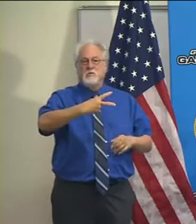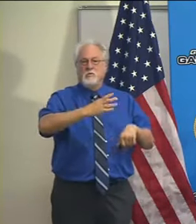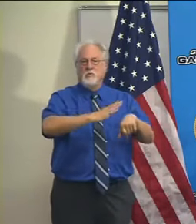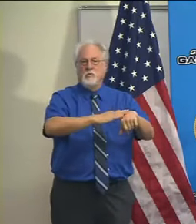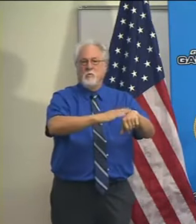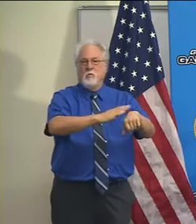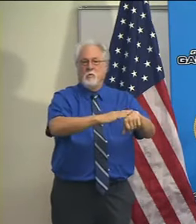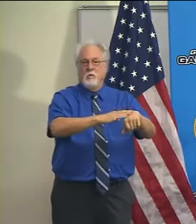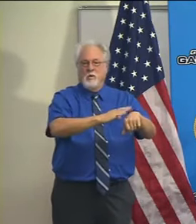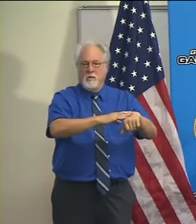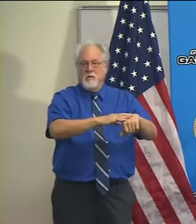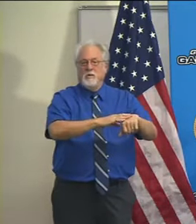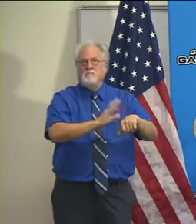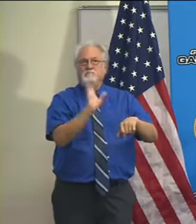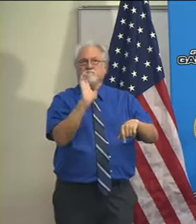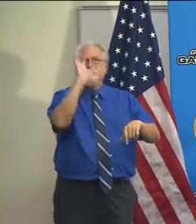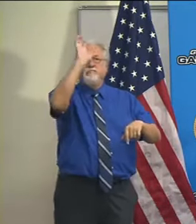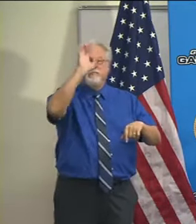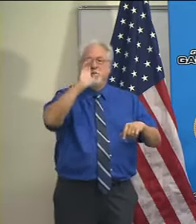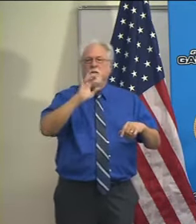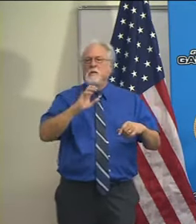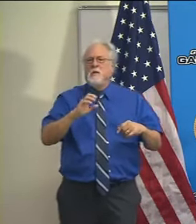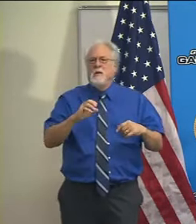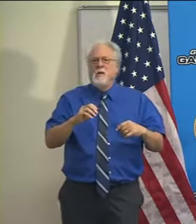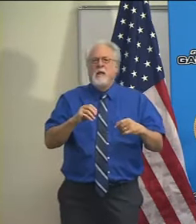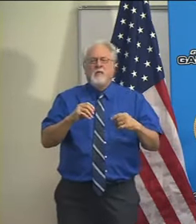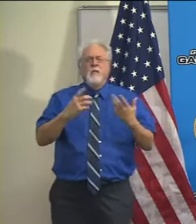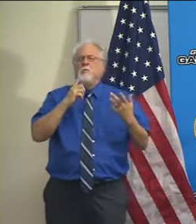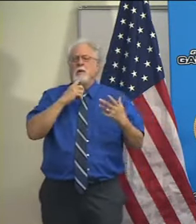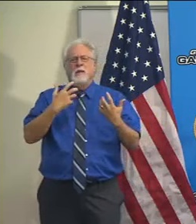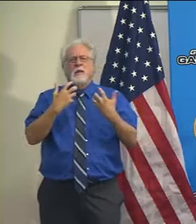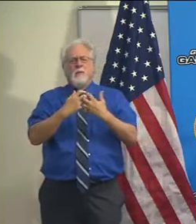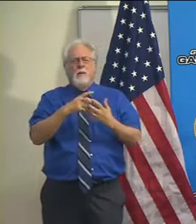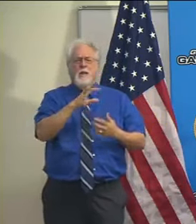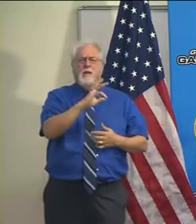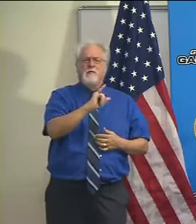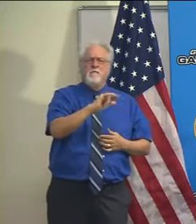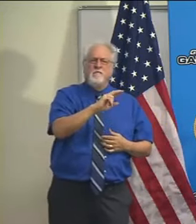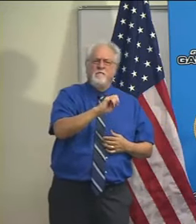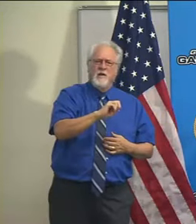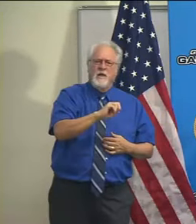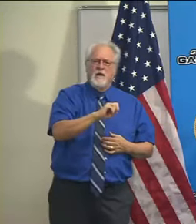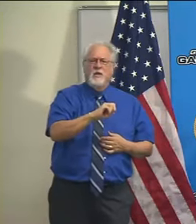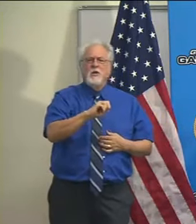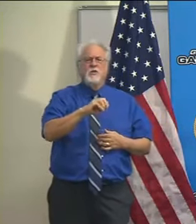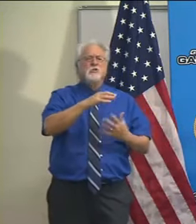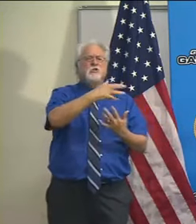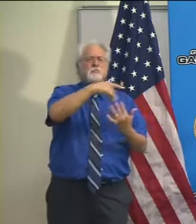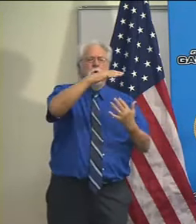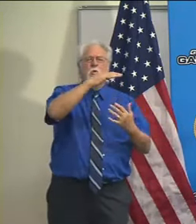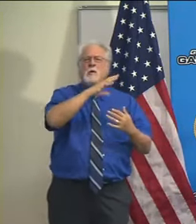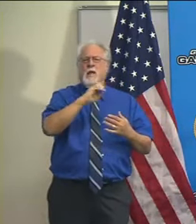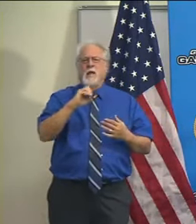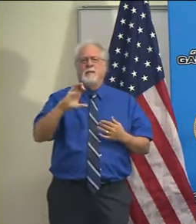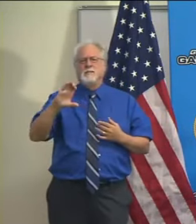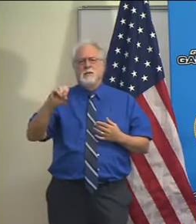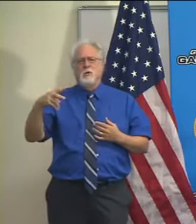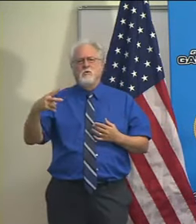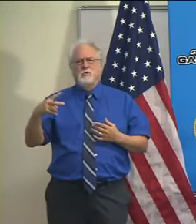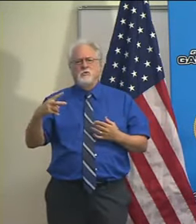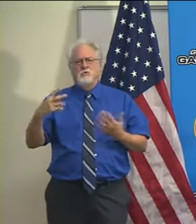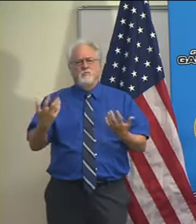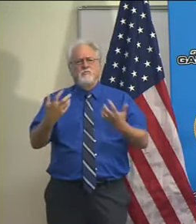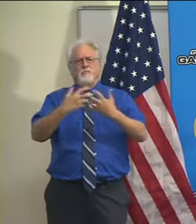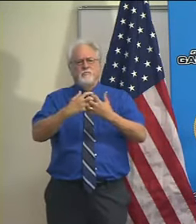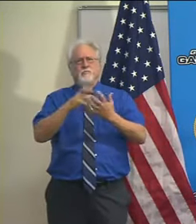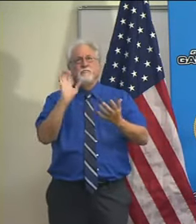detectors available. They're combination fire, smoke alarms, I should say, and carbon monoxide